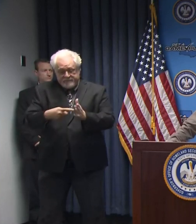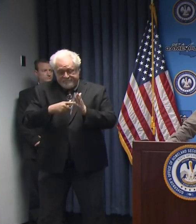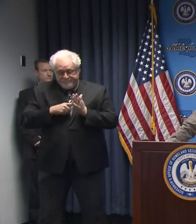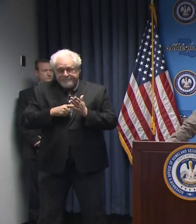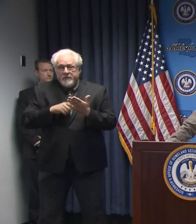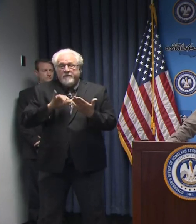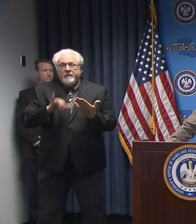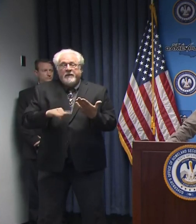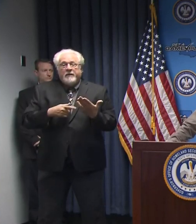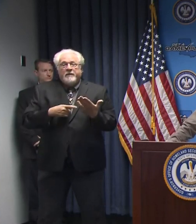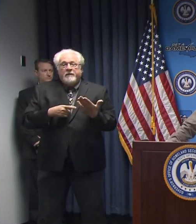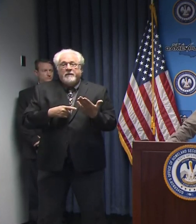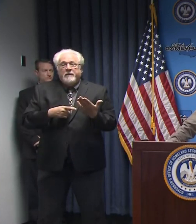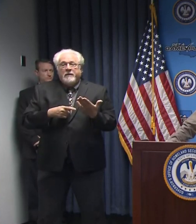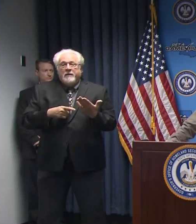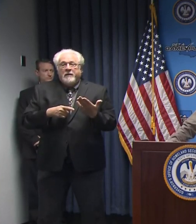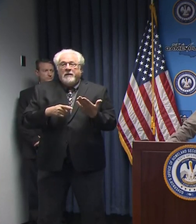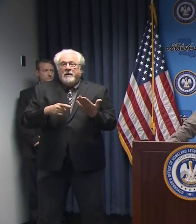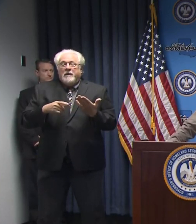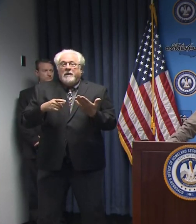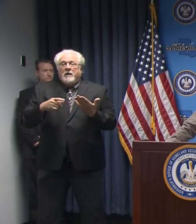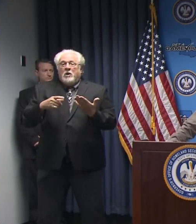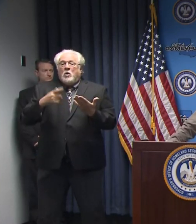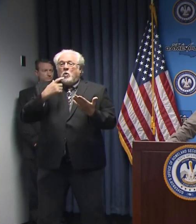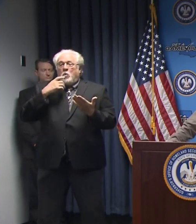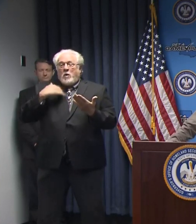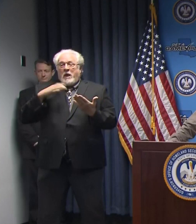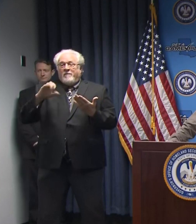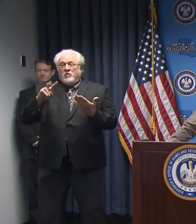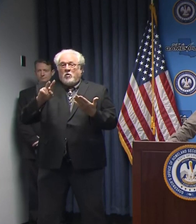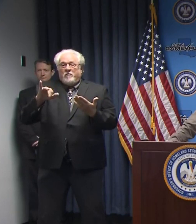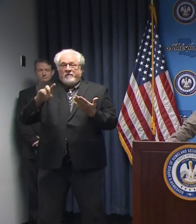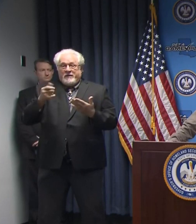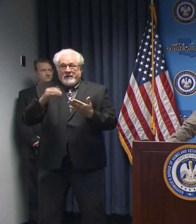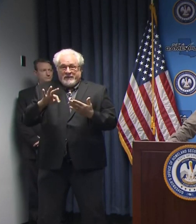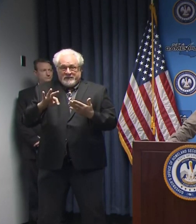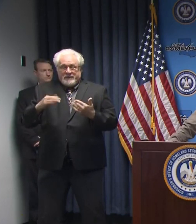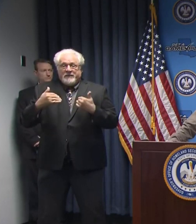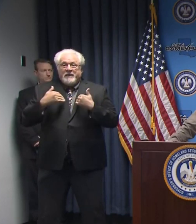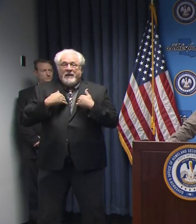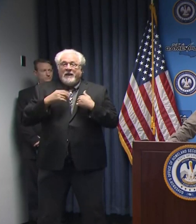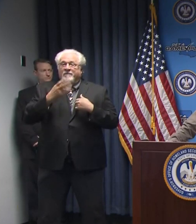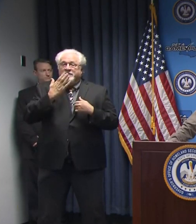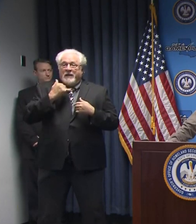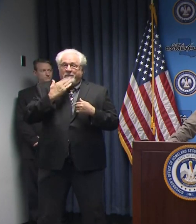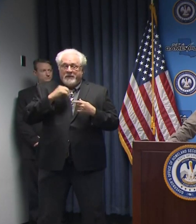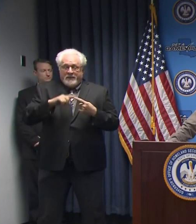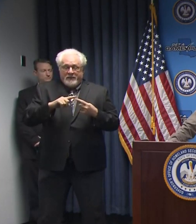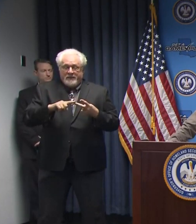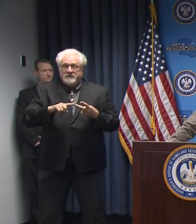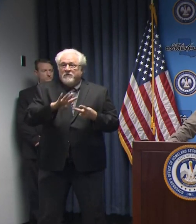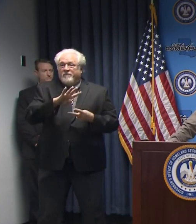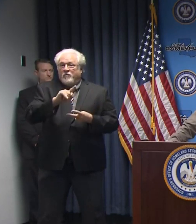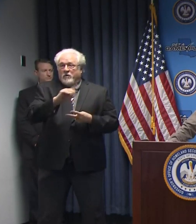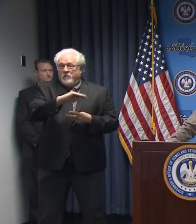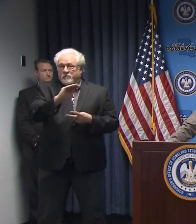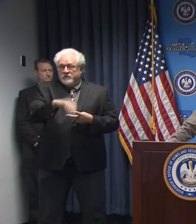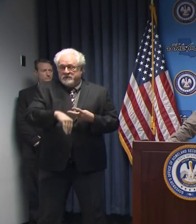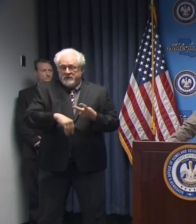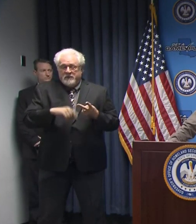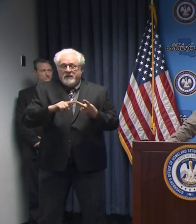conditions among those COVID-19 deaths include diabetes, 41%,